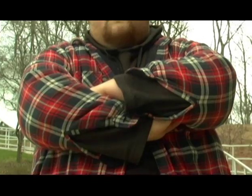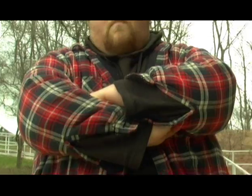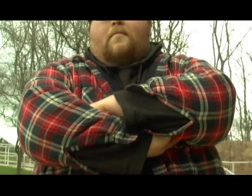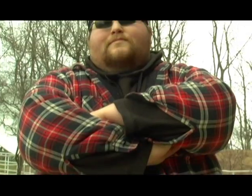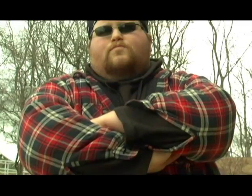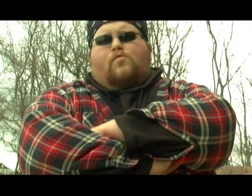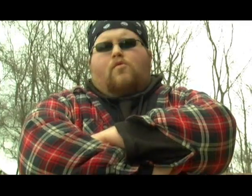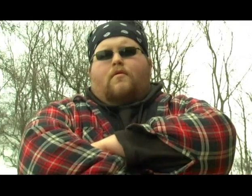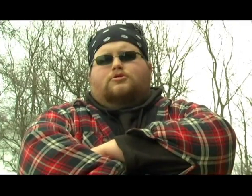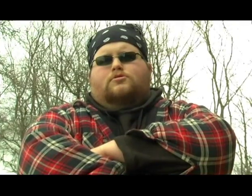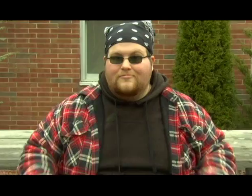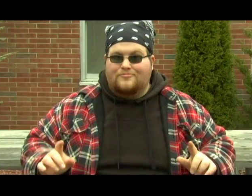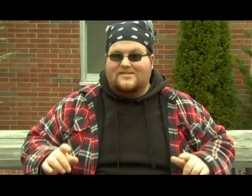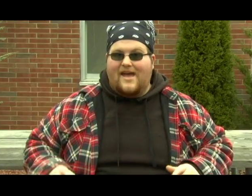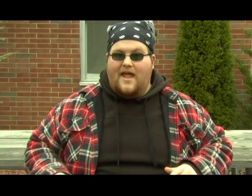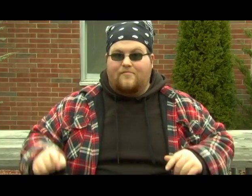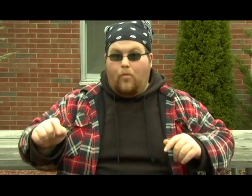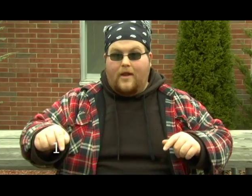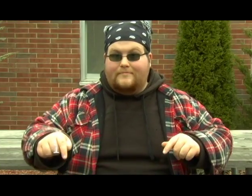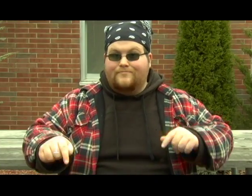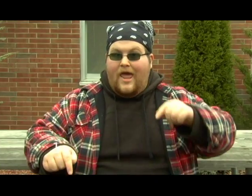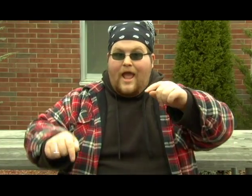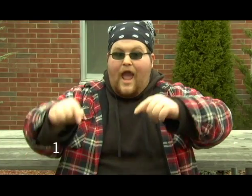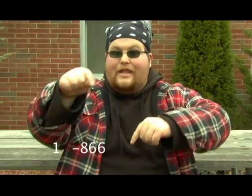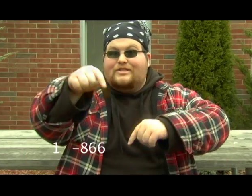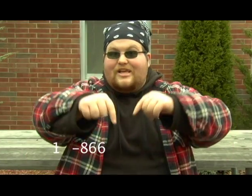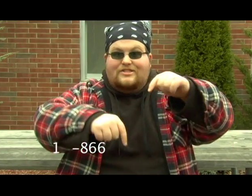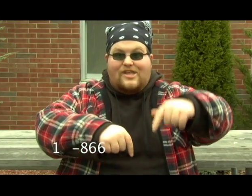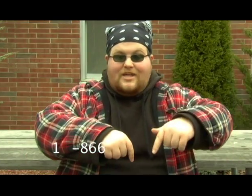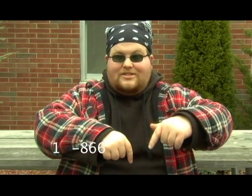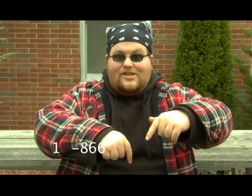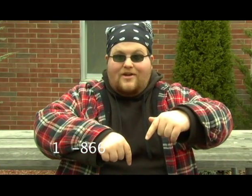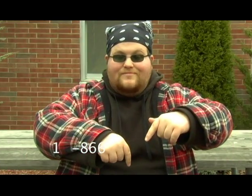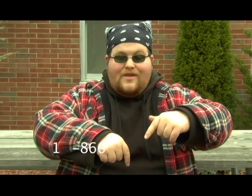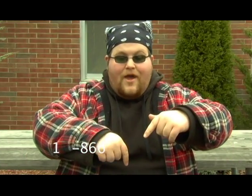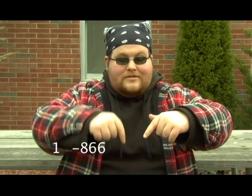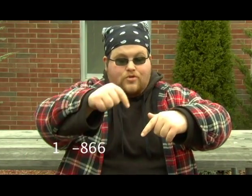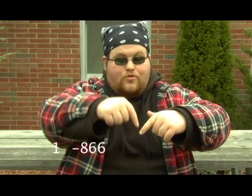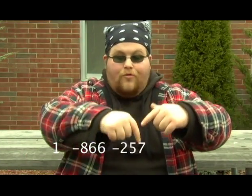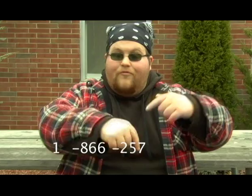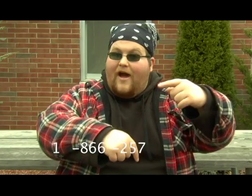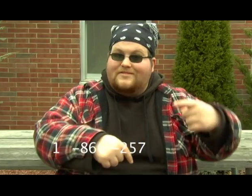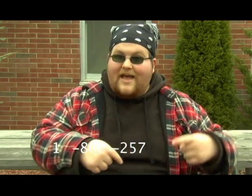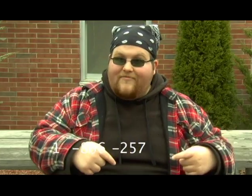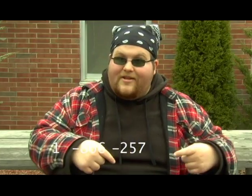doorstep Once again, it's 1-866-257